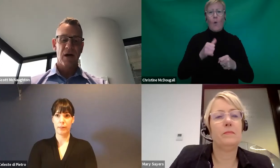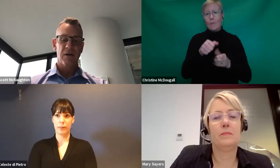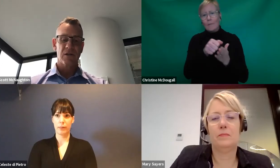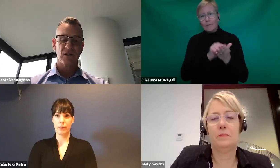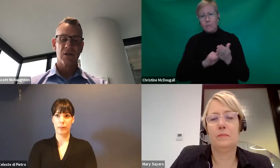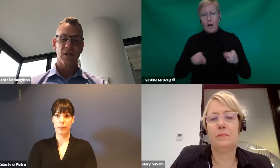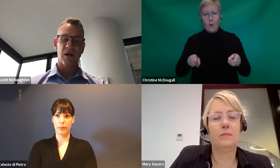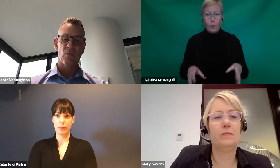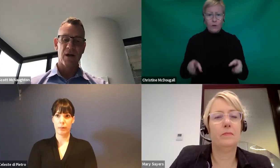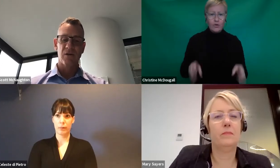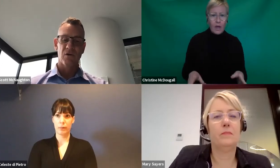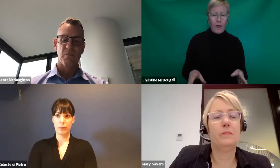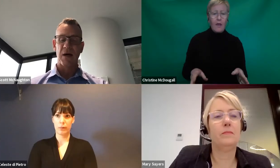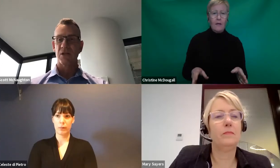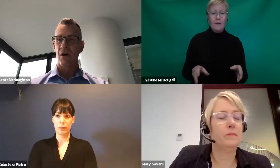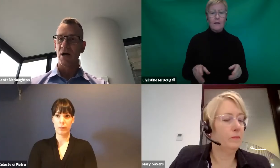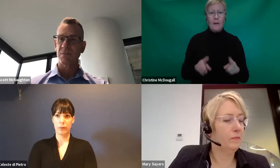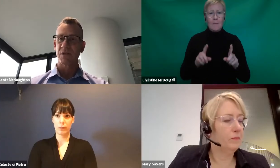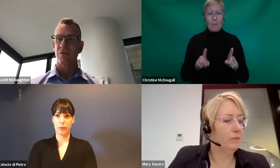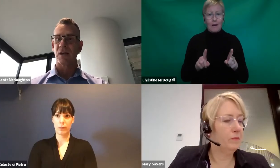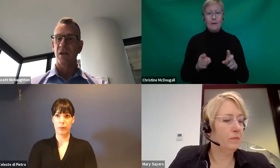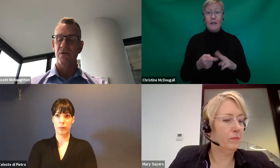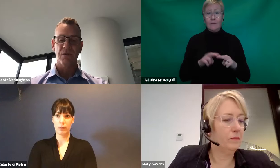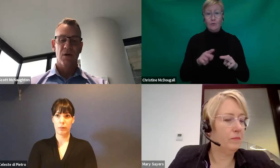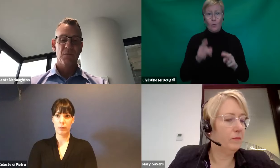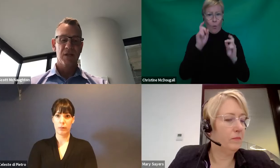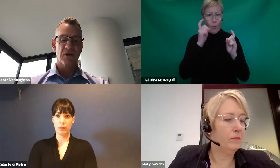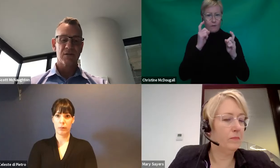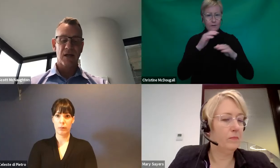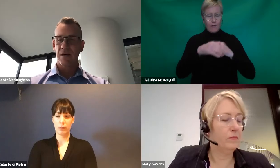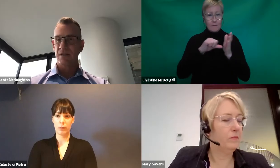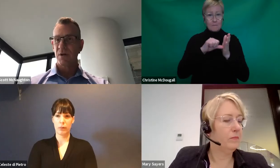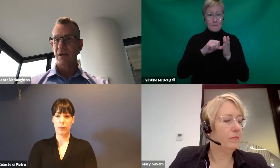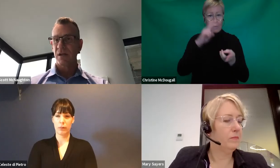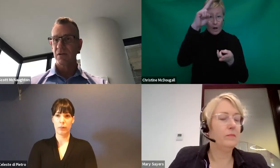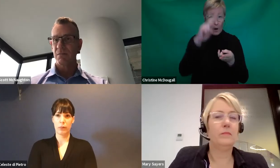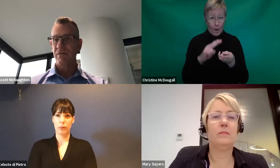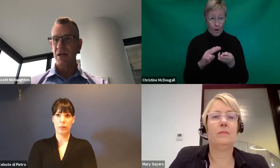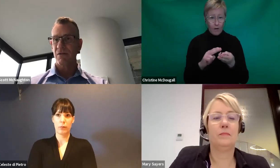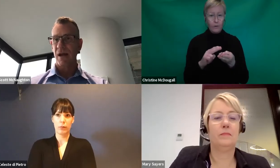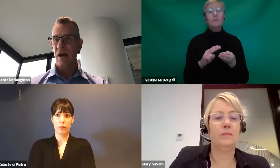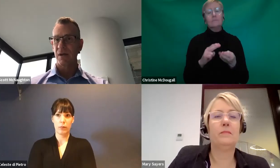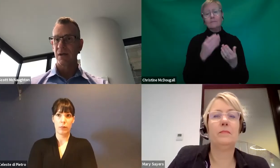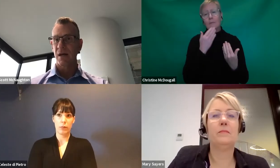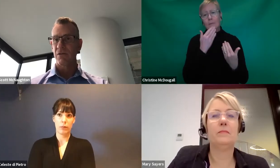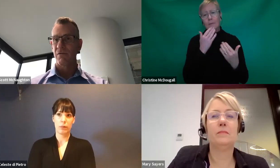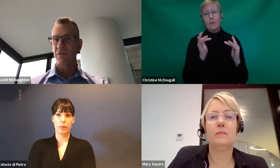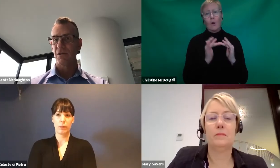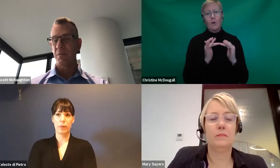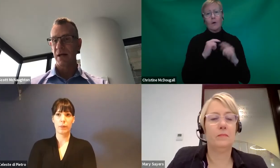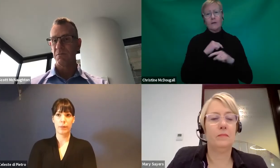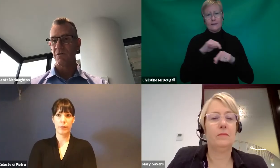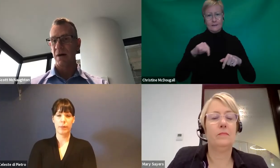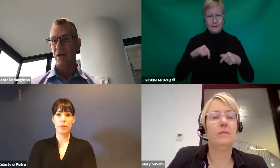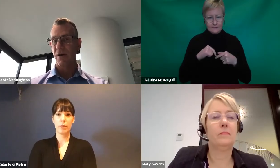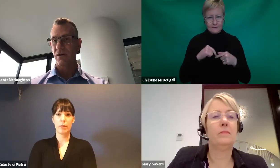concerns that one of your budget items is running low, please contact us and we can give you some advice around how we can either review